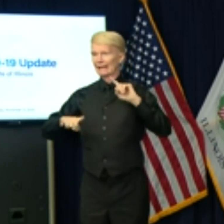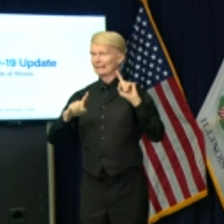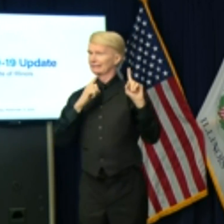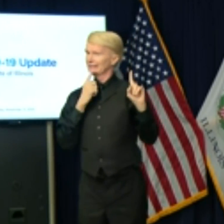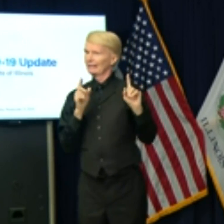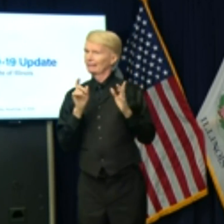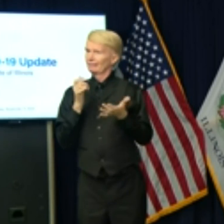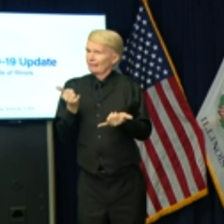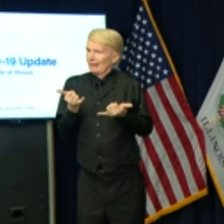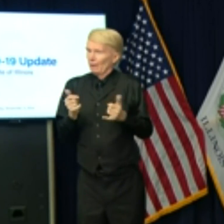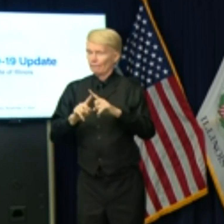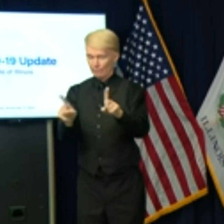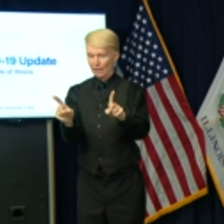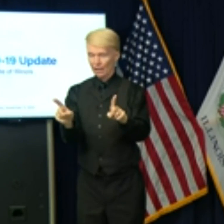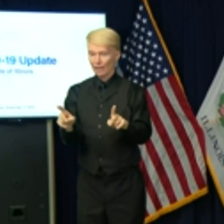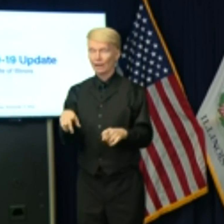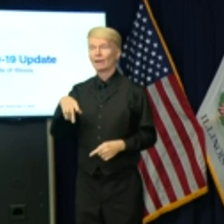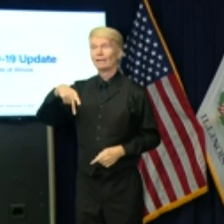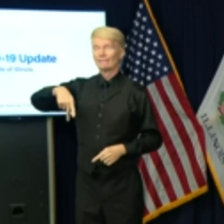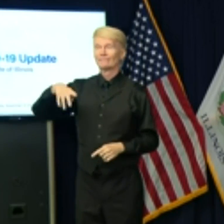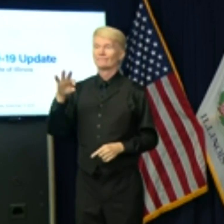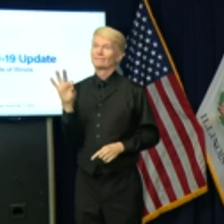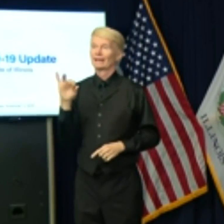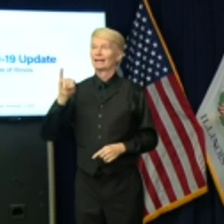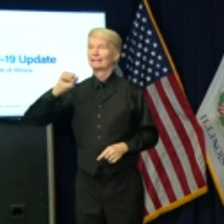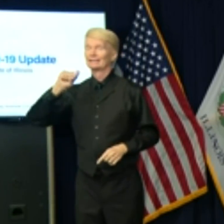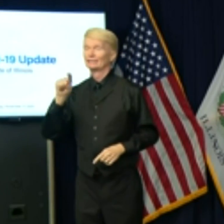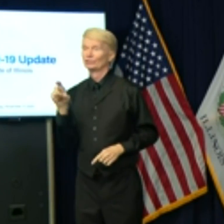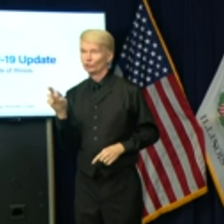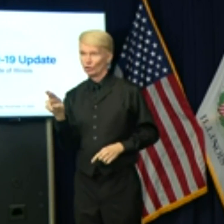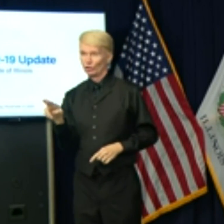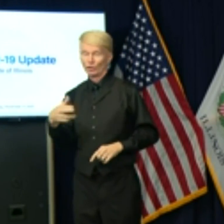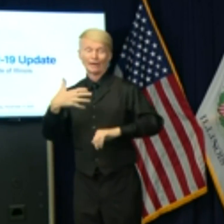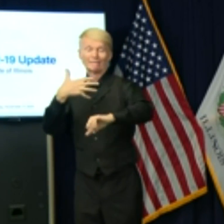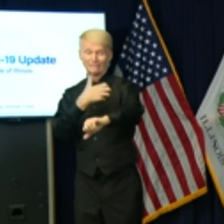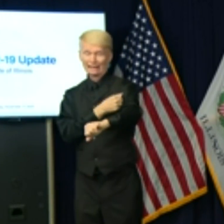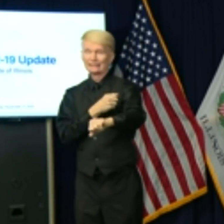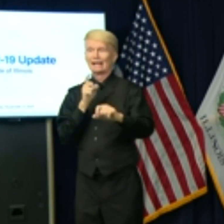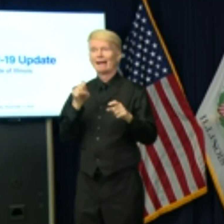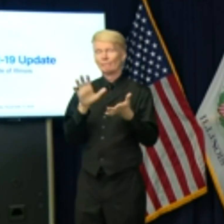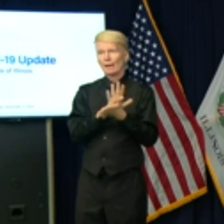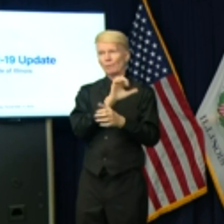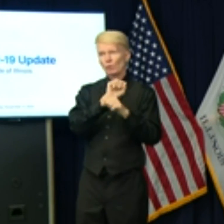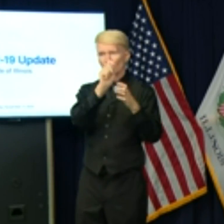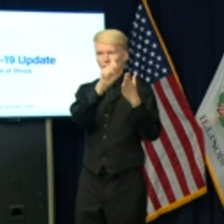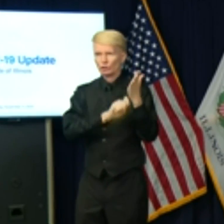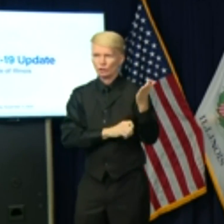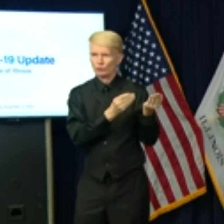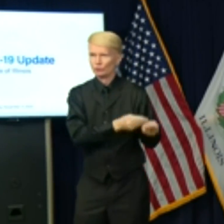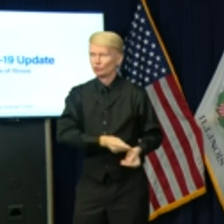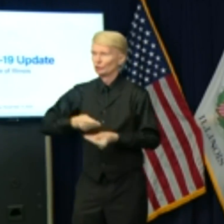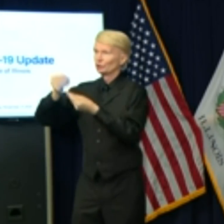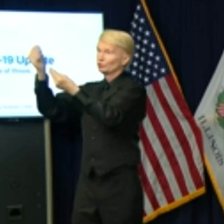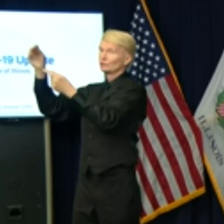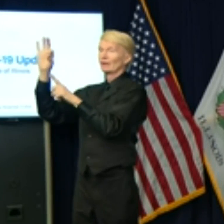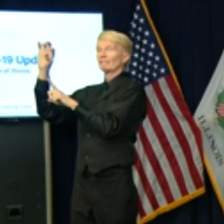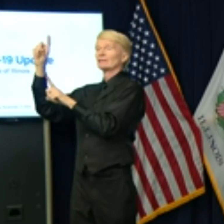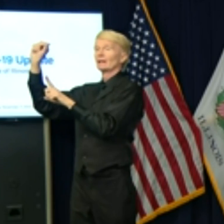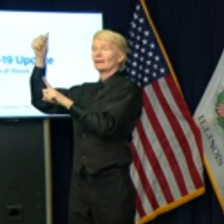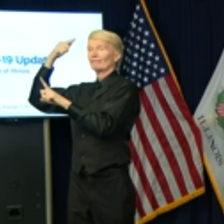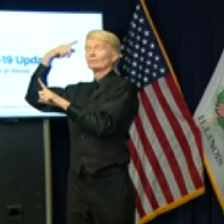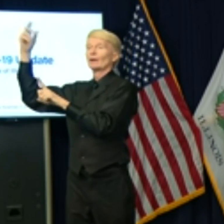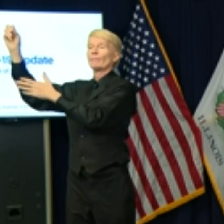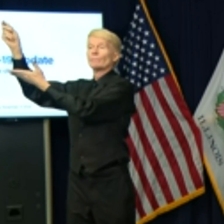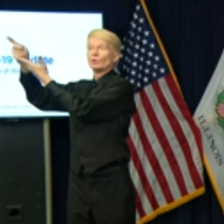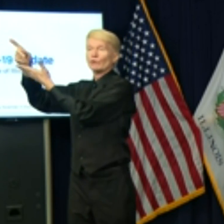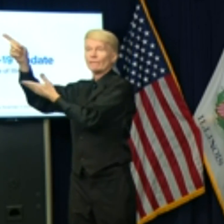Pfizer vaccine is about a week or two away from submitting their application to the FDA for the approval. We've heard that the Moderna